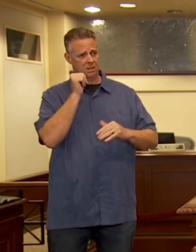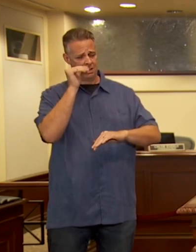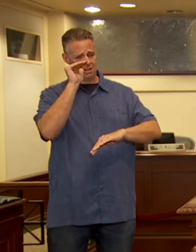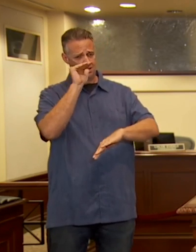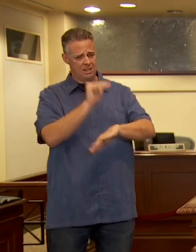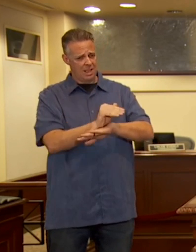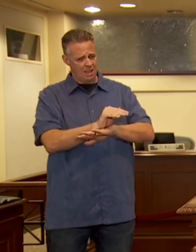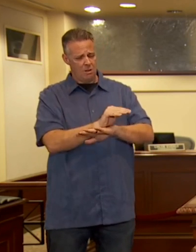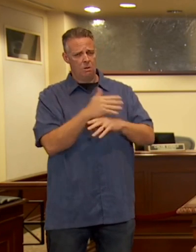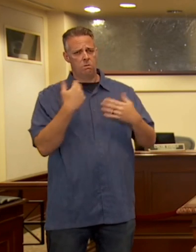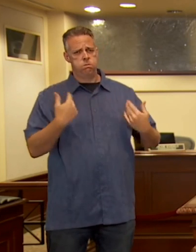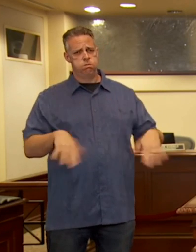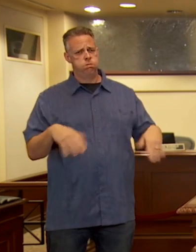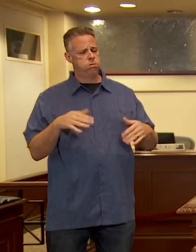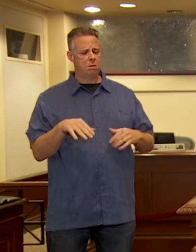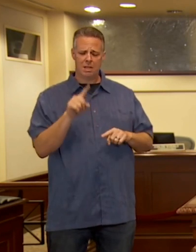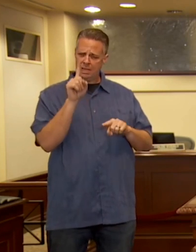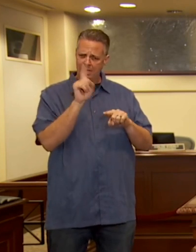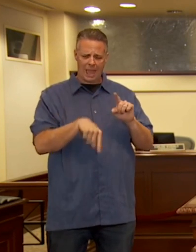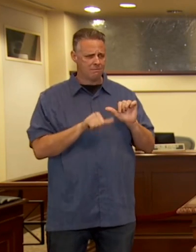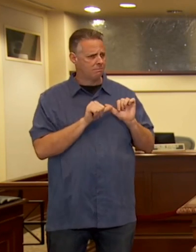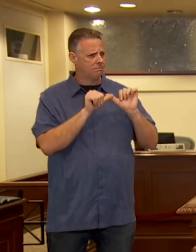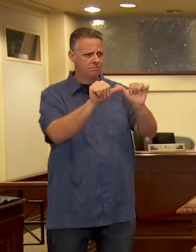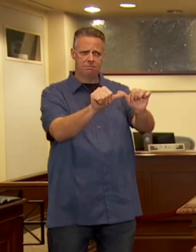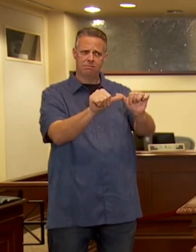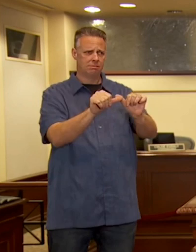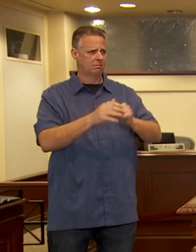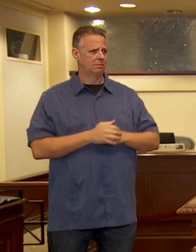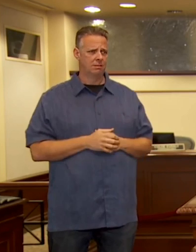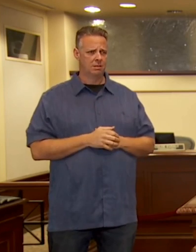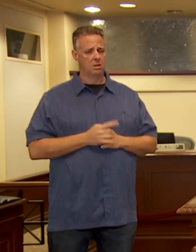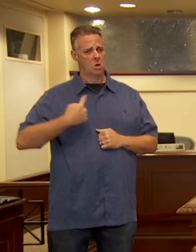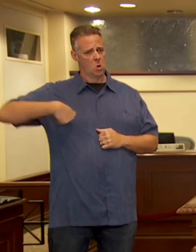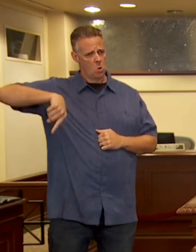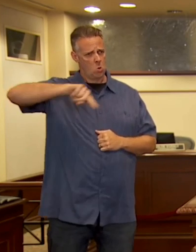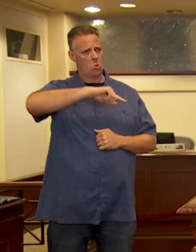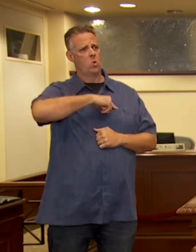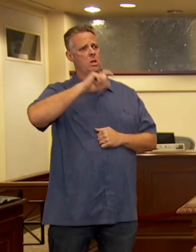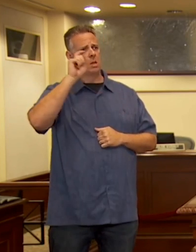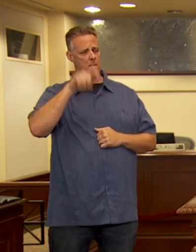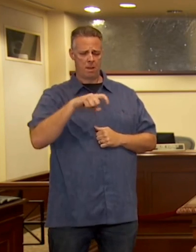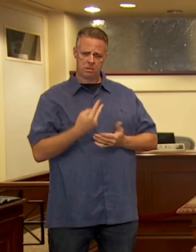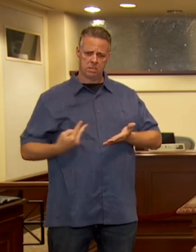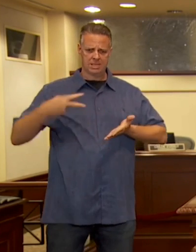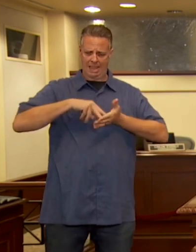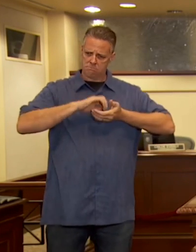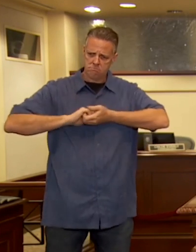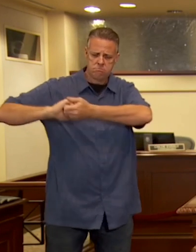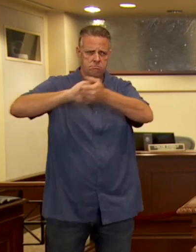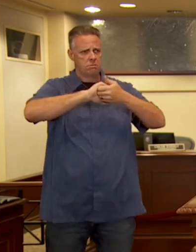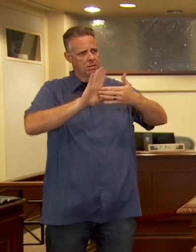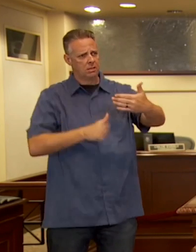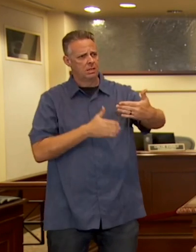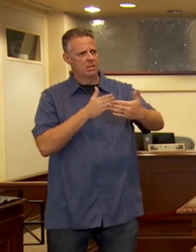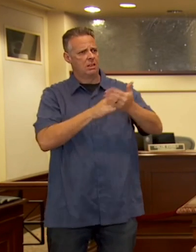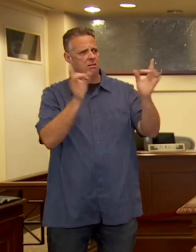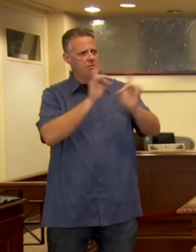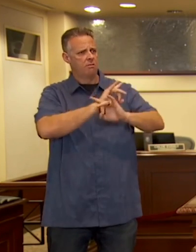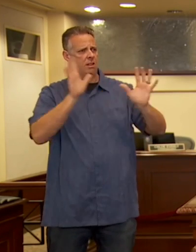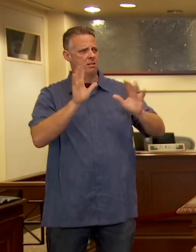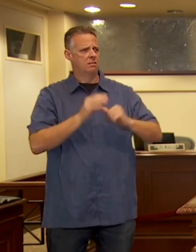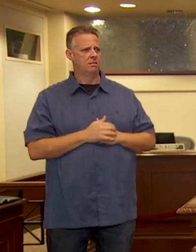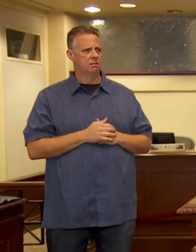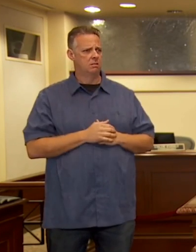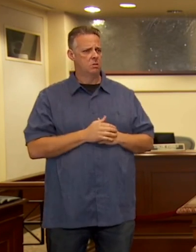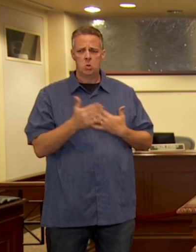cannot be repeated. All of us must take a stance against violence and it doesn't matter who